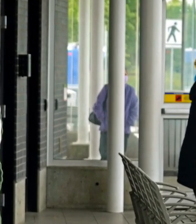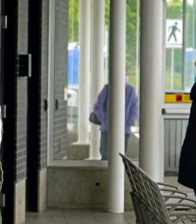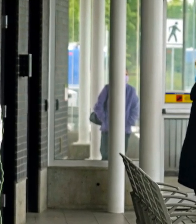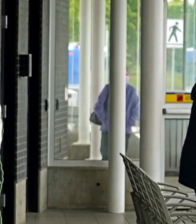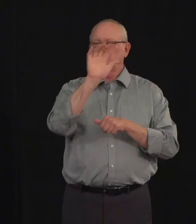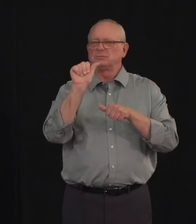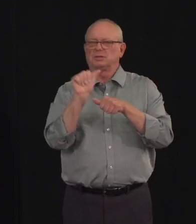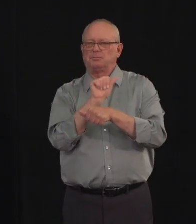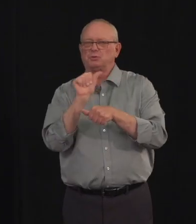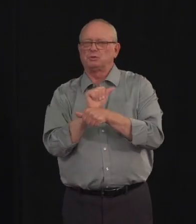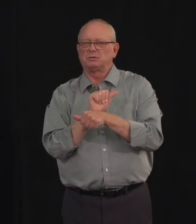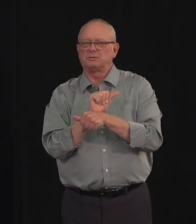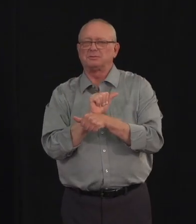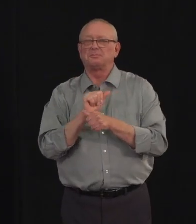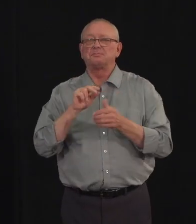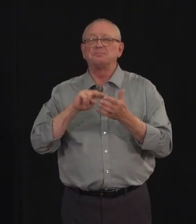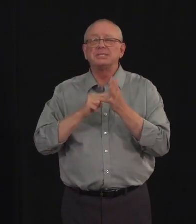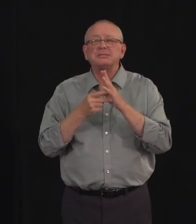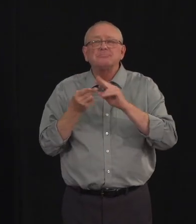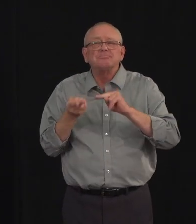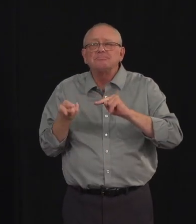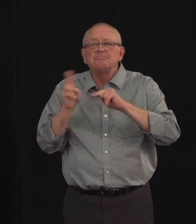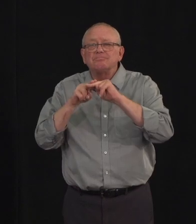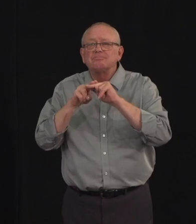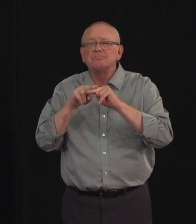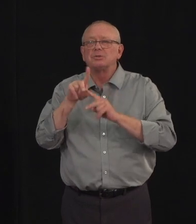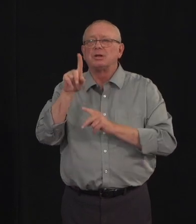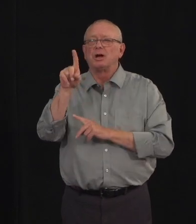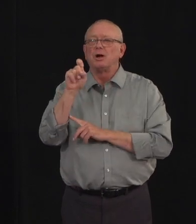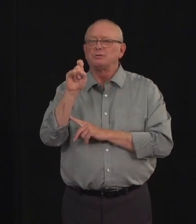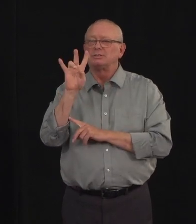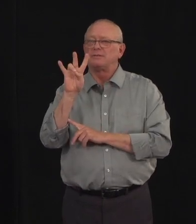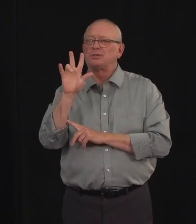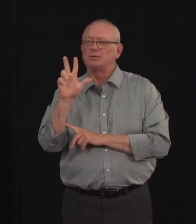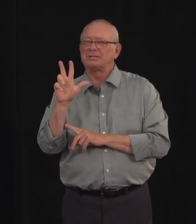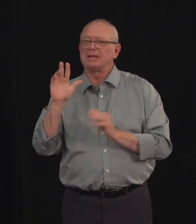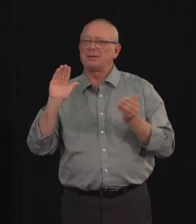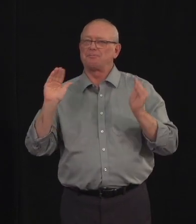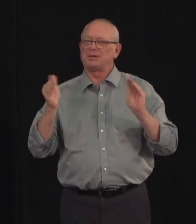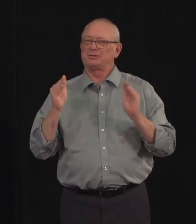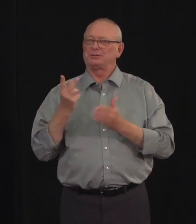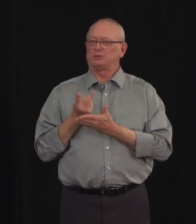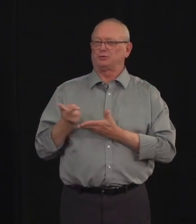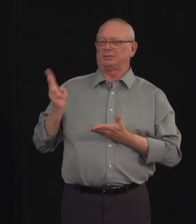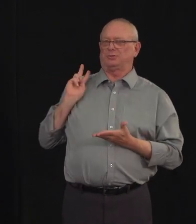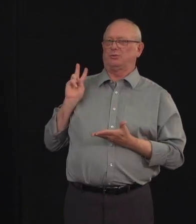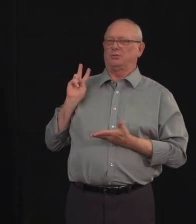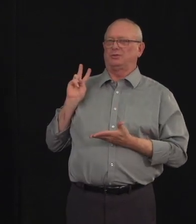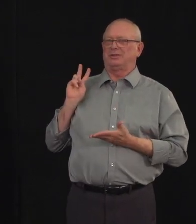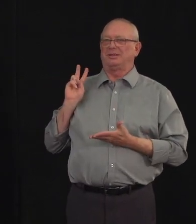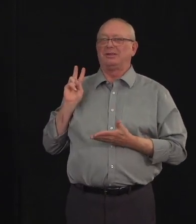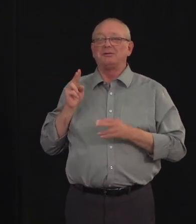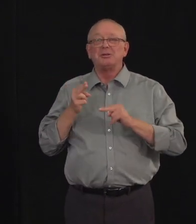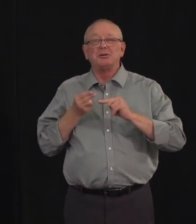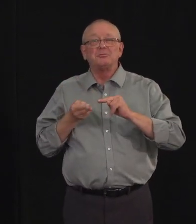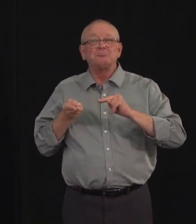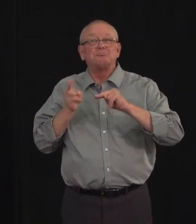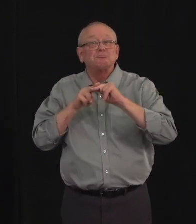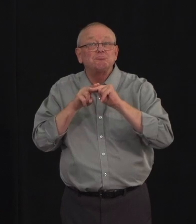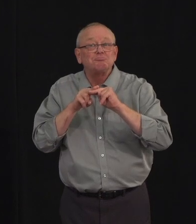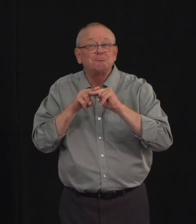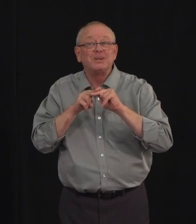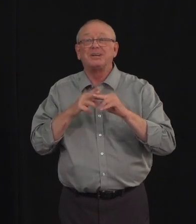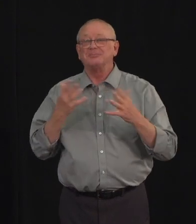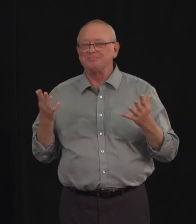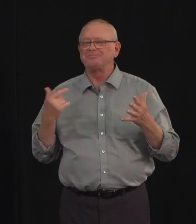active cases than there were two weeks ago. I want to talk today about what this increase in cases means and what